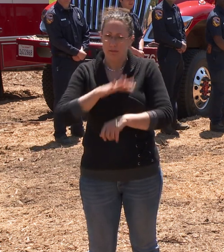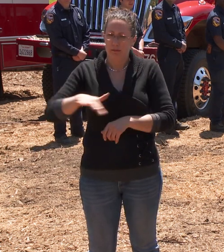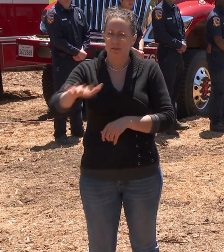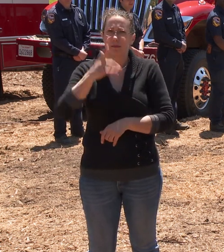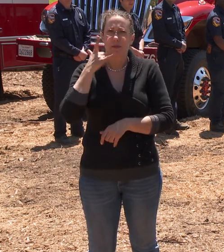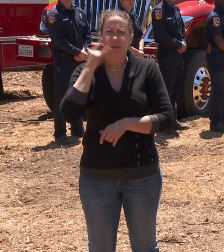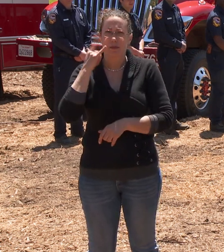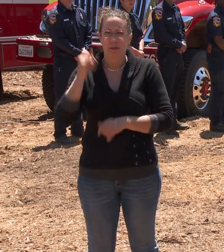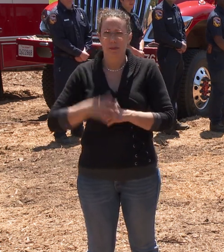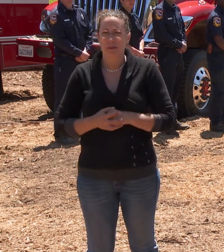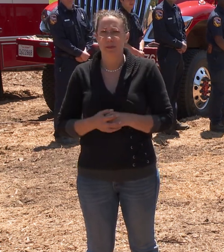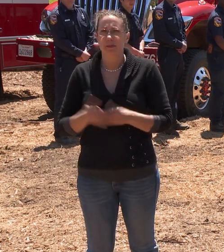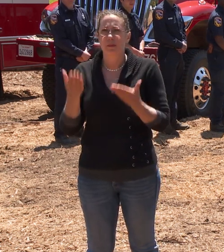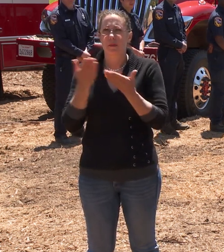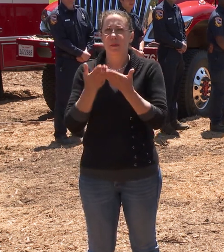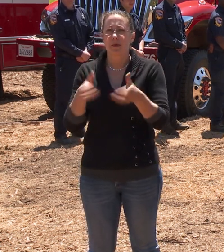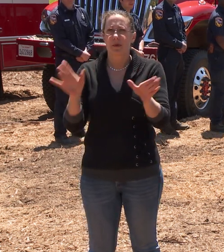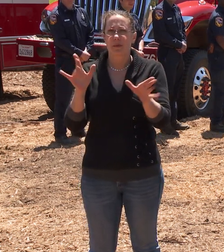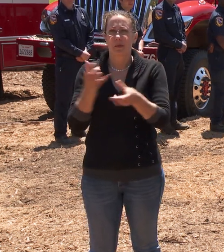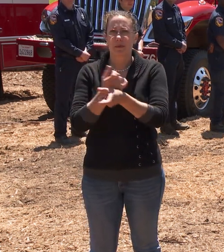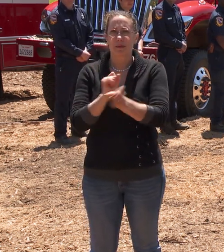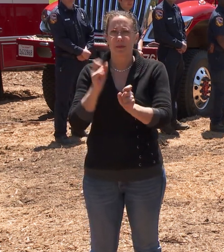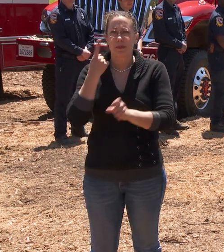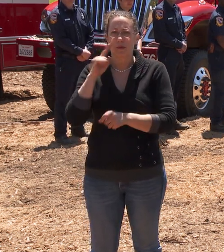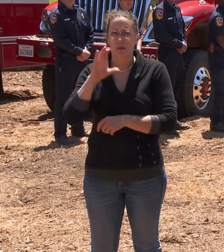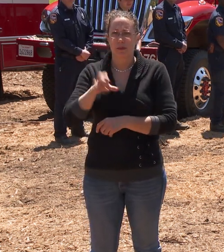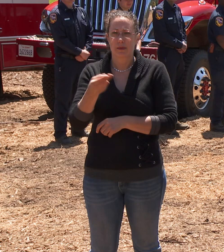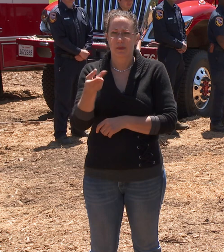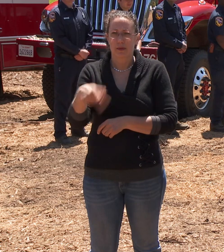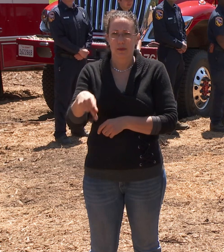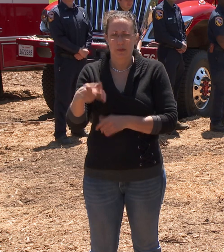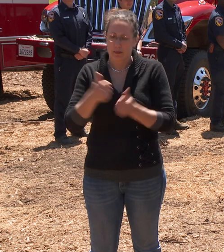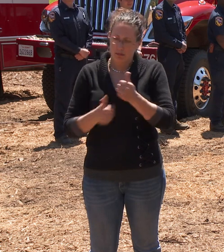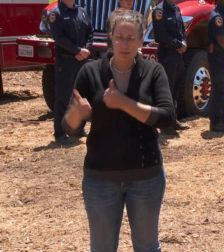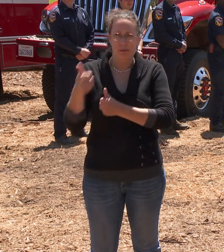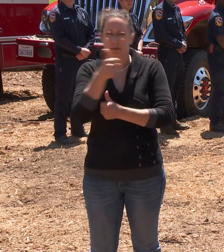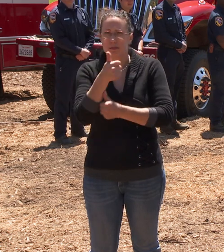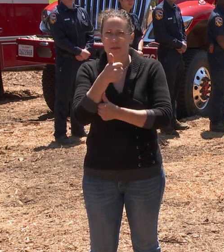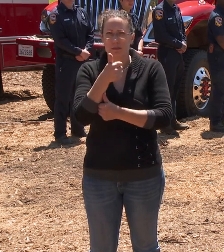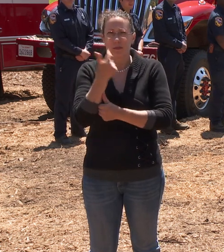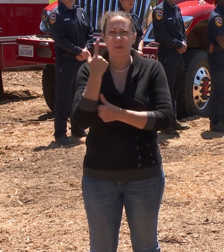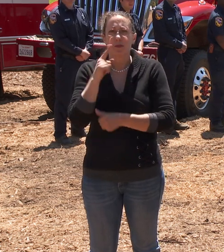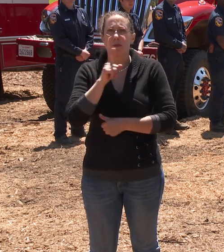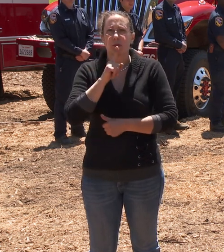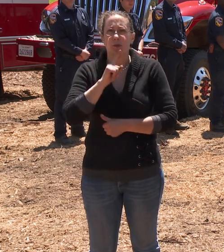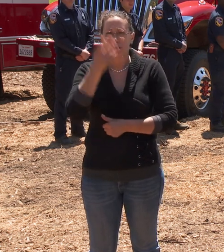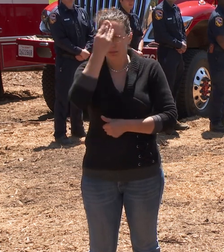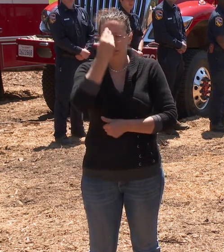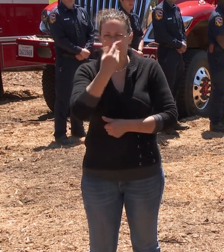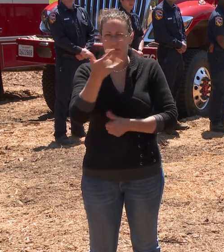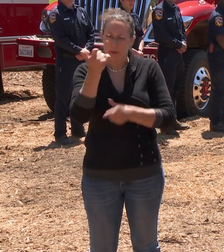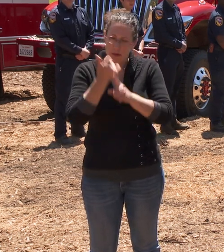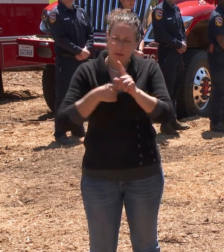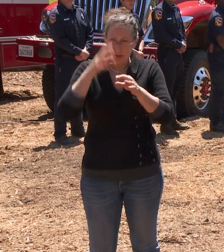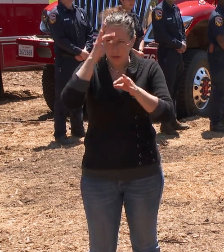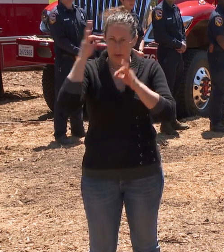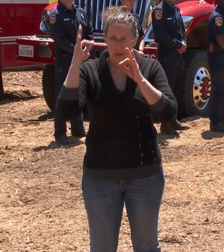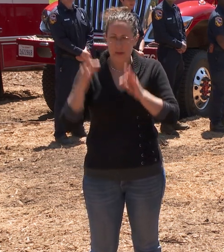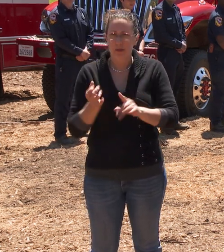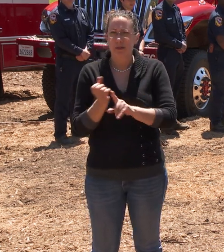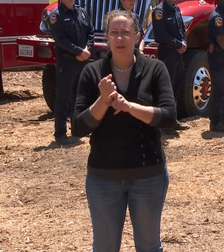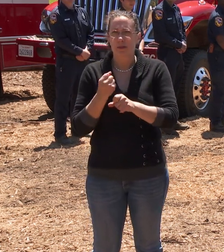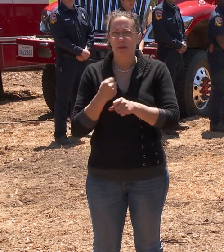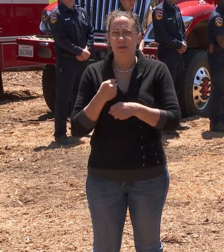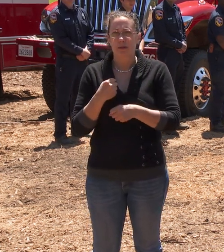Public safety stands as a CHP's foremost priority. Rest assured, every decision made by our officers in the field